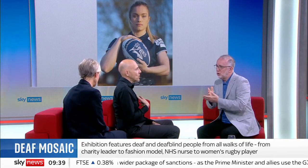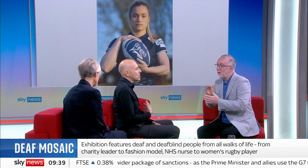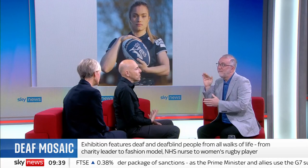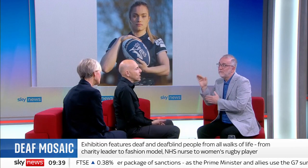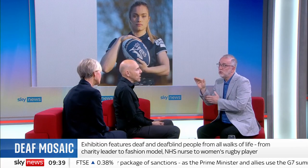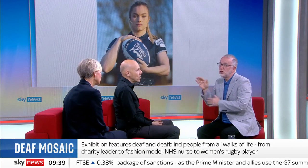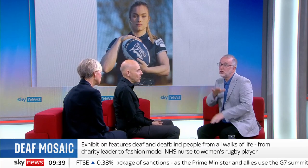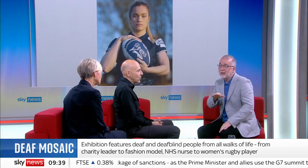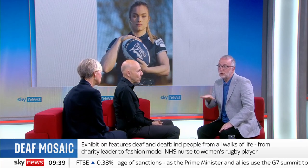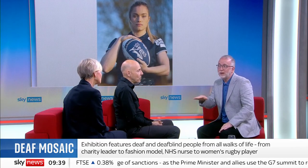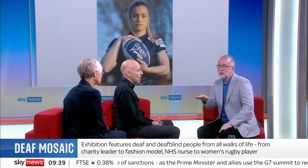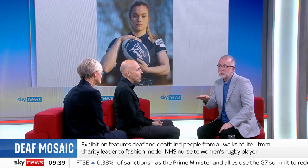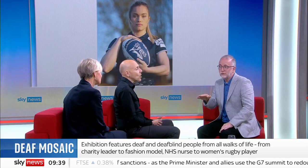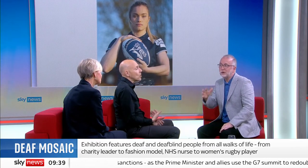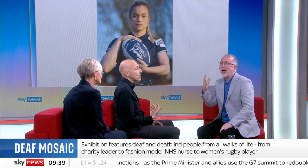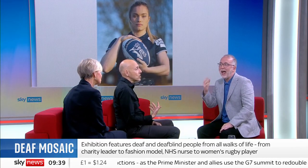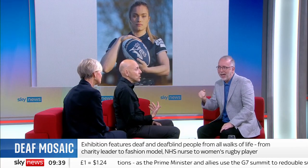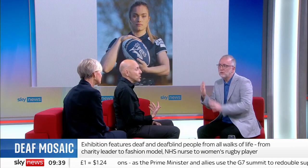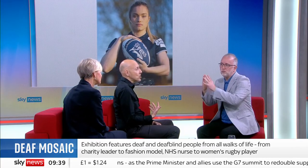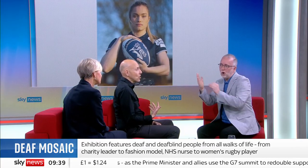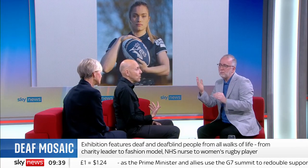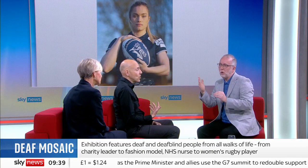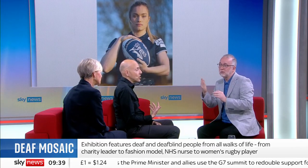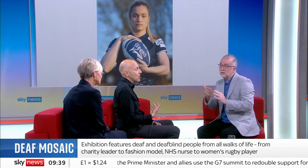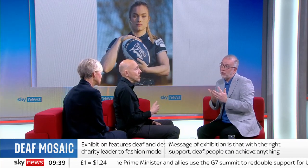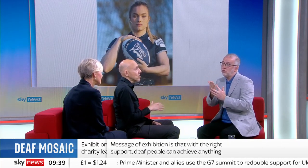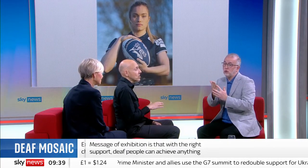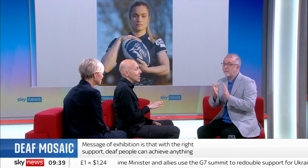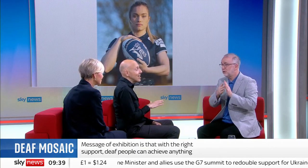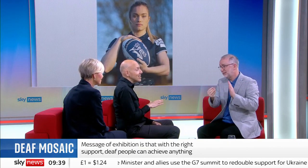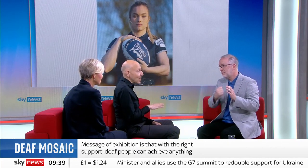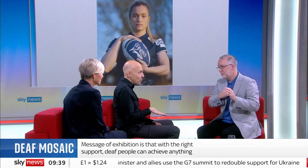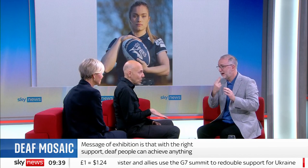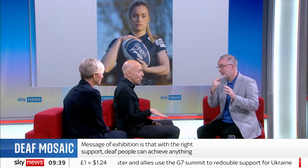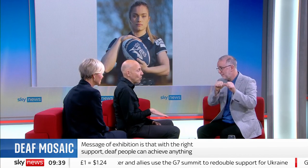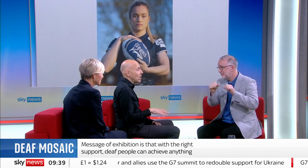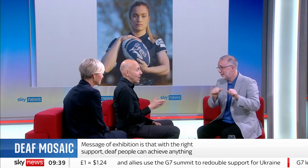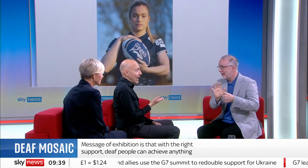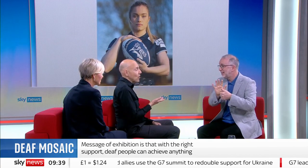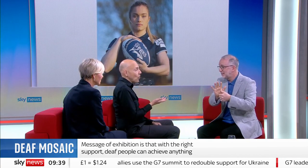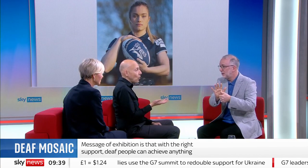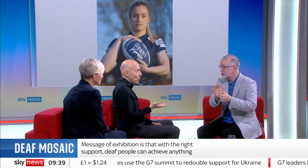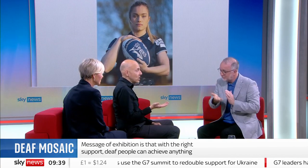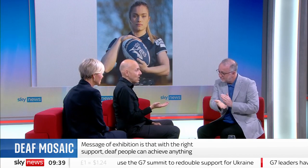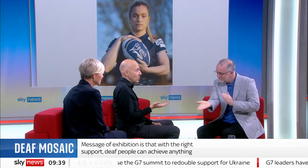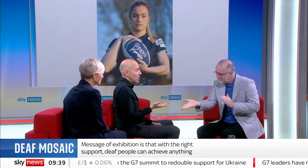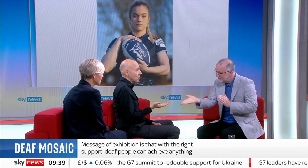future as something I can't do. What I want to do is show future generations of deaf people, here are all these deaf people